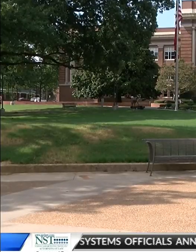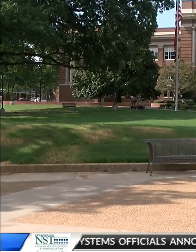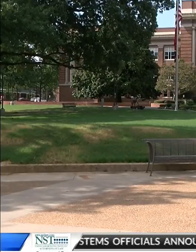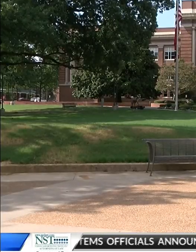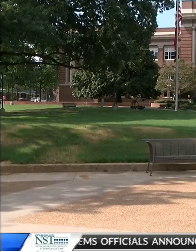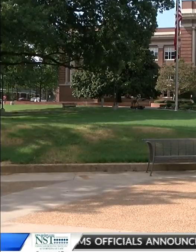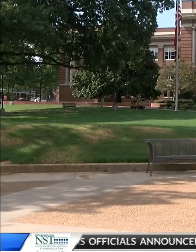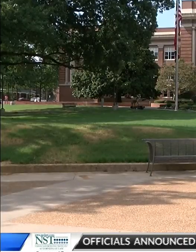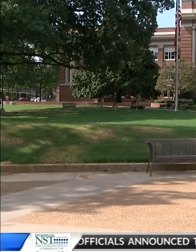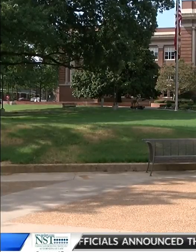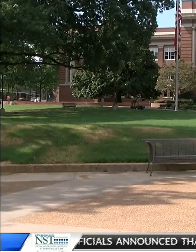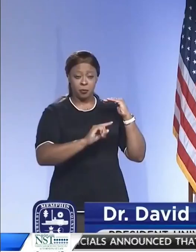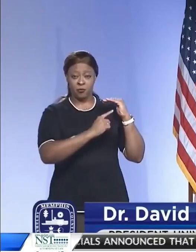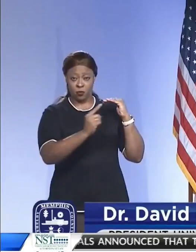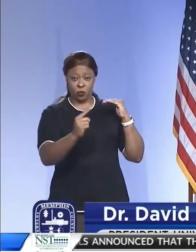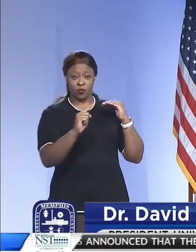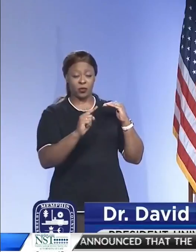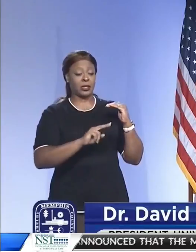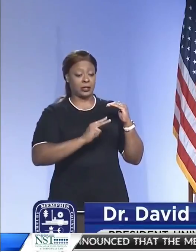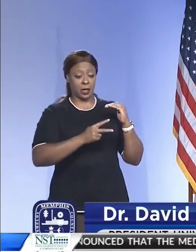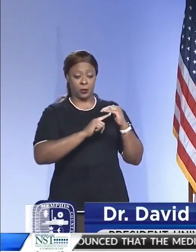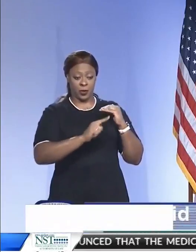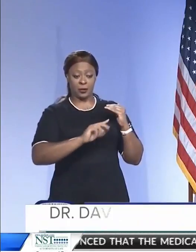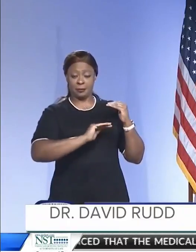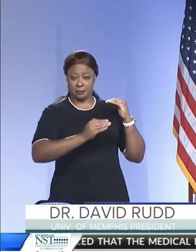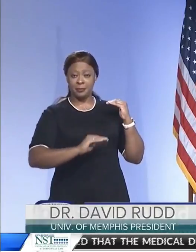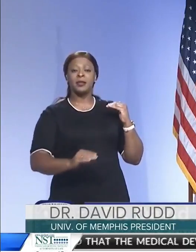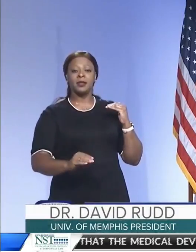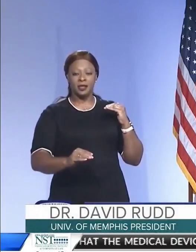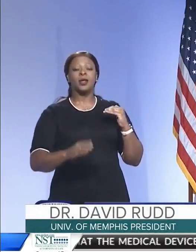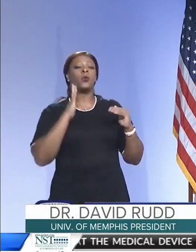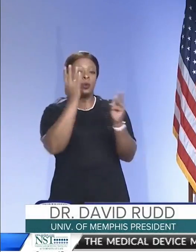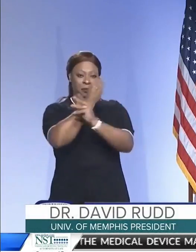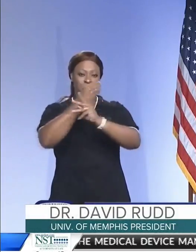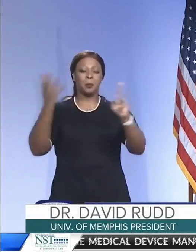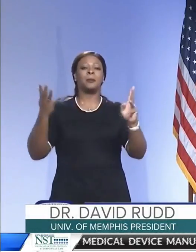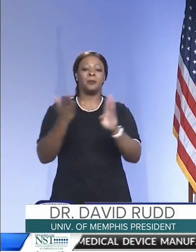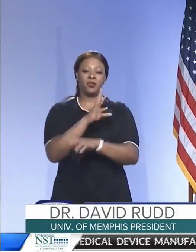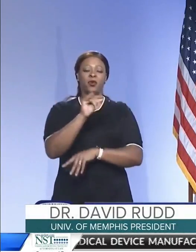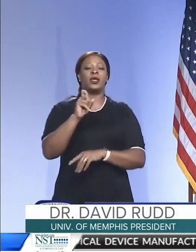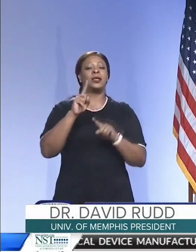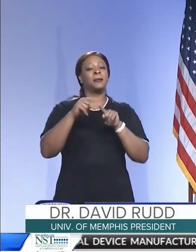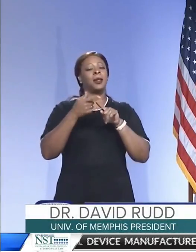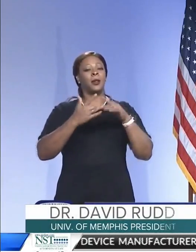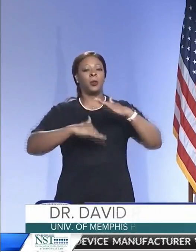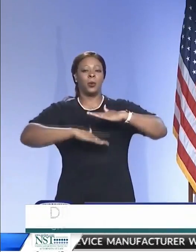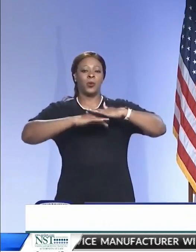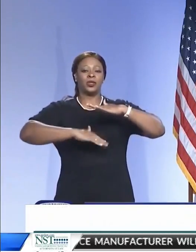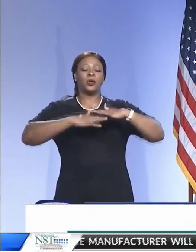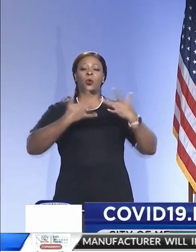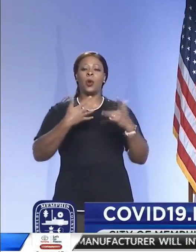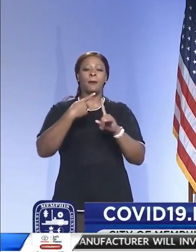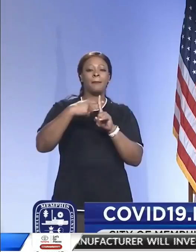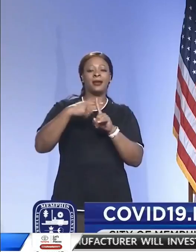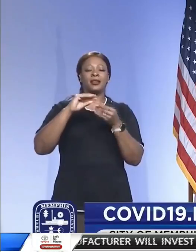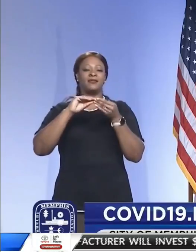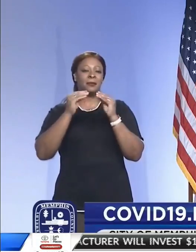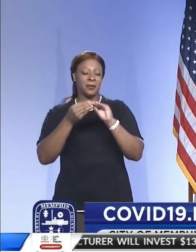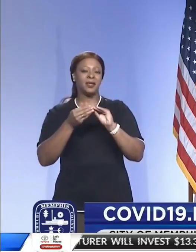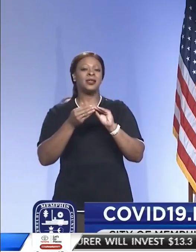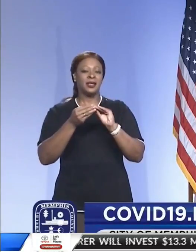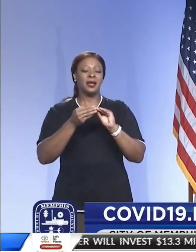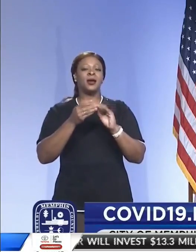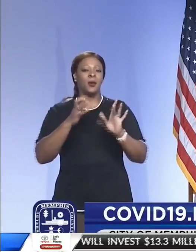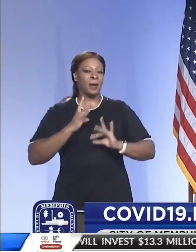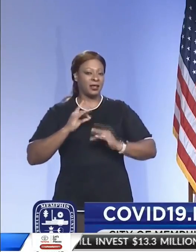for in-person instruction we're still working on what we believe thresholds might be in terms of overall positive positive